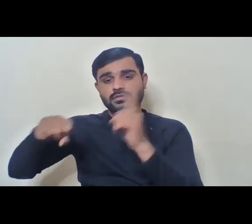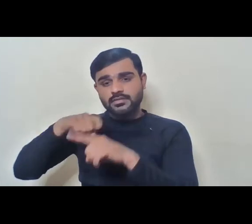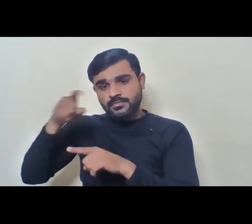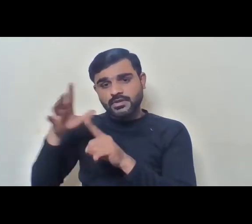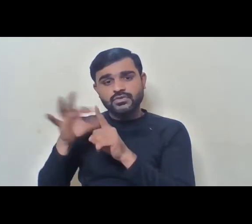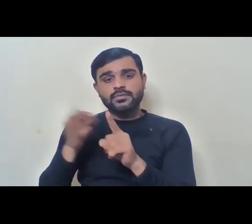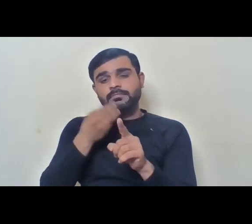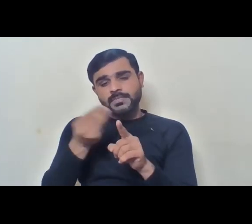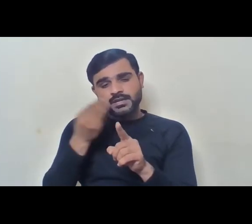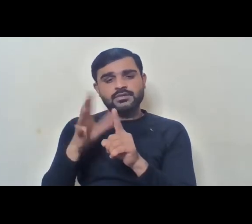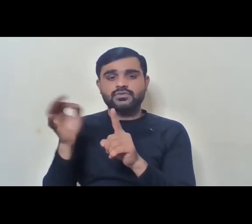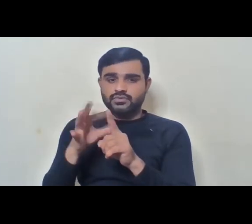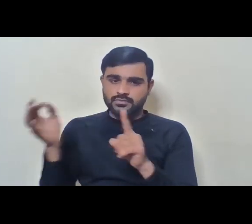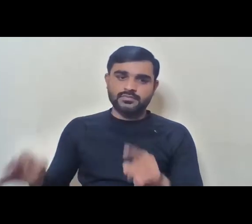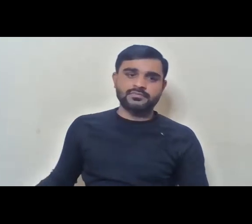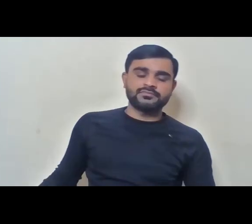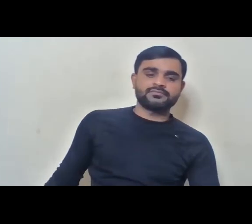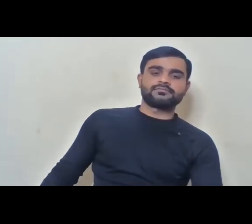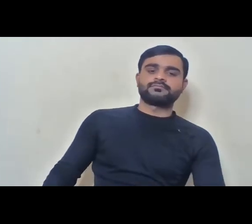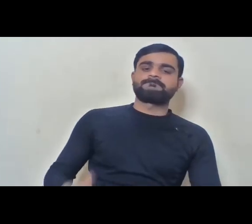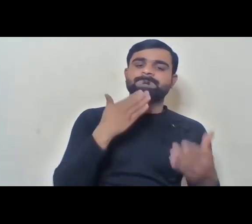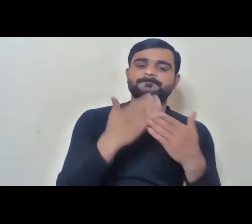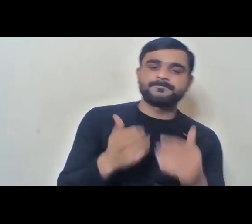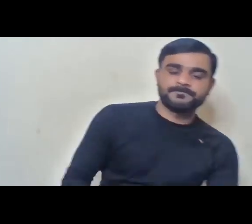Please do it. Please do it. Thank you.